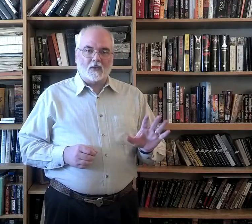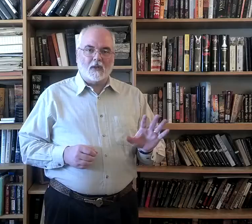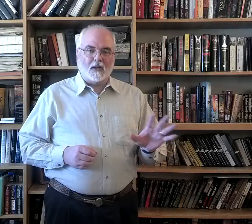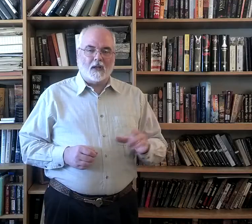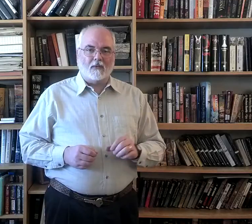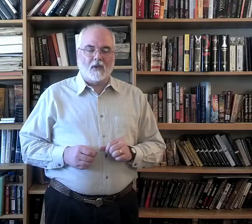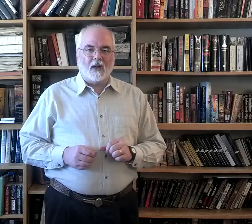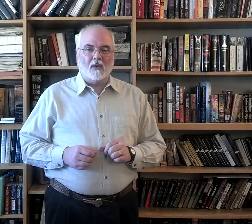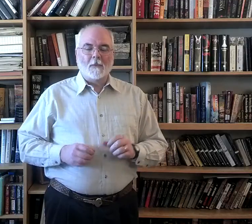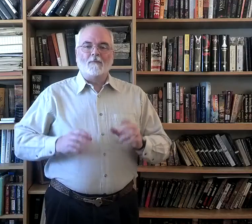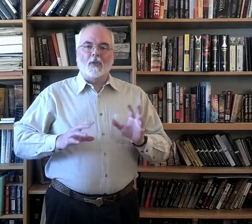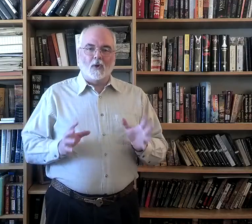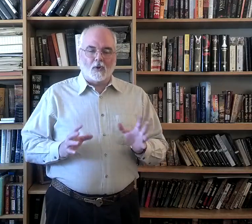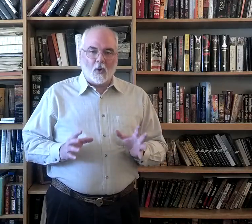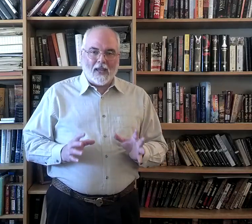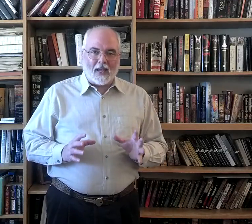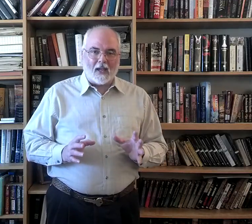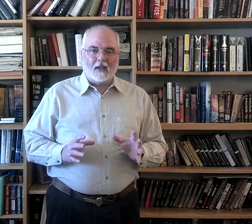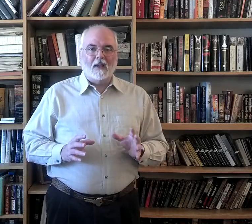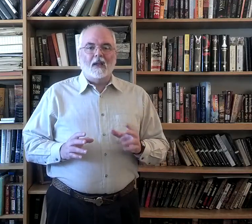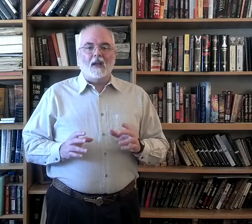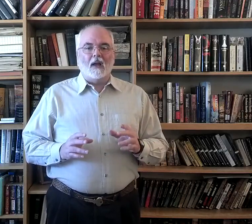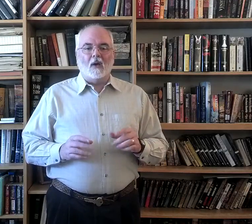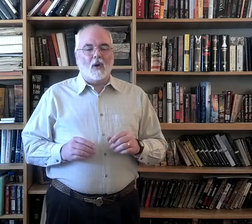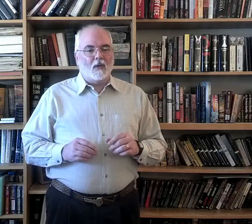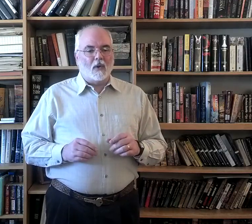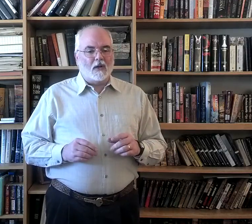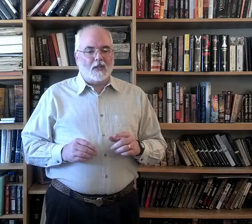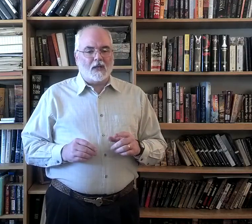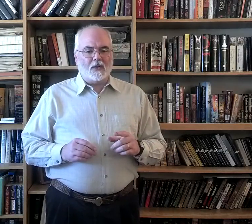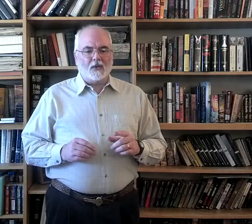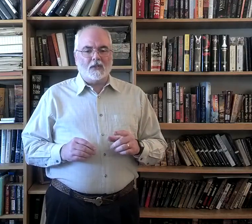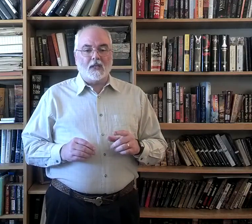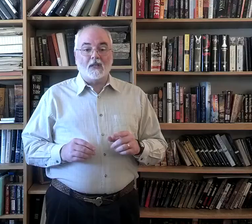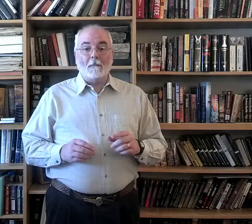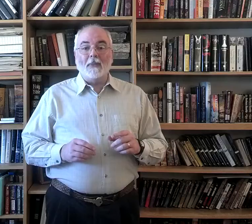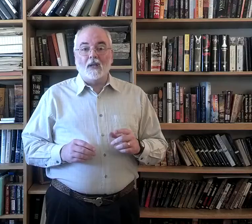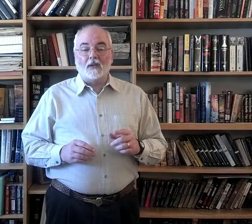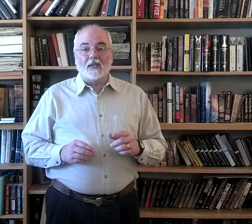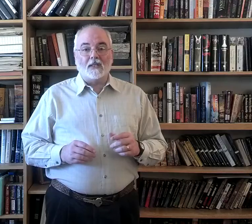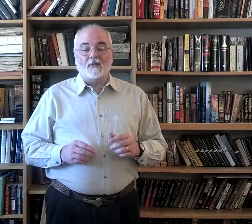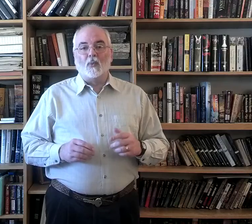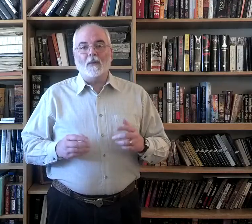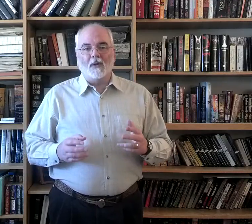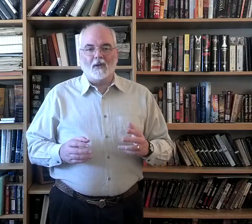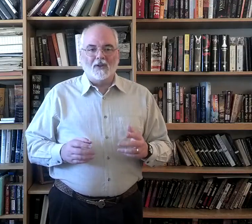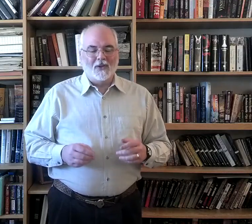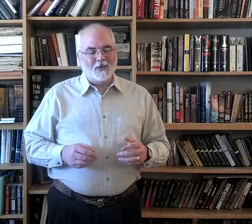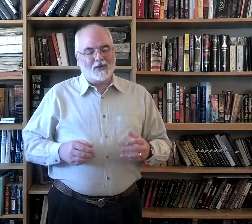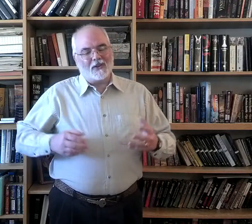with in the other video. Those are okay. One of the words that he chooses is build instead of rebuild, which turns